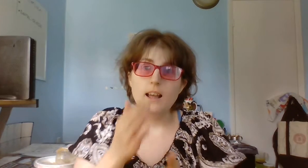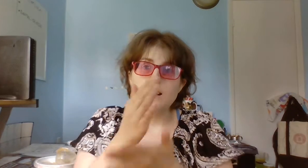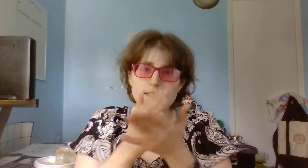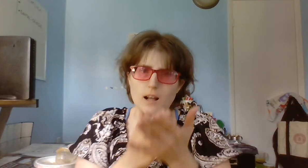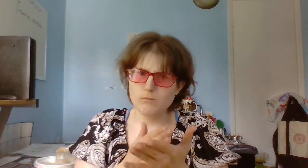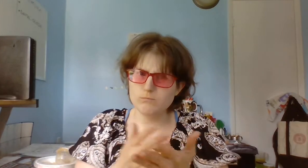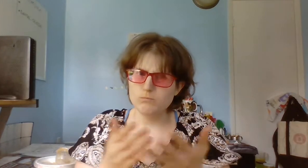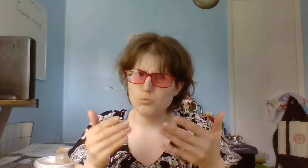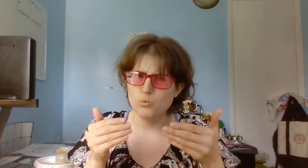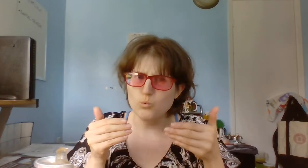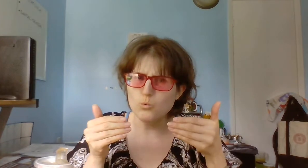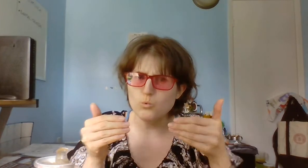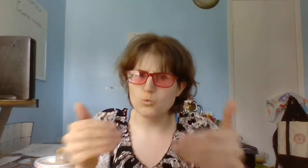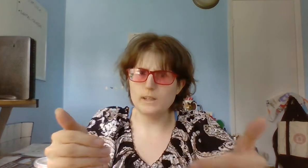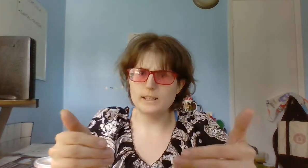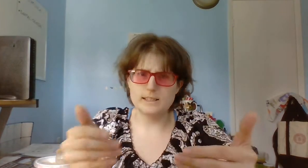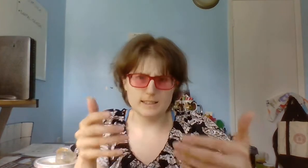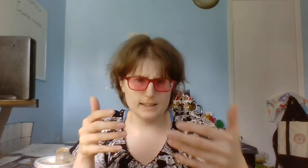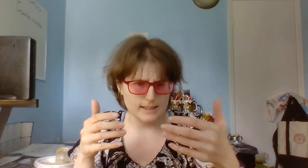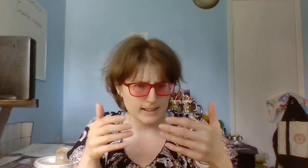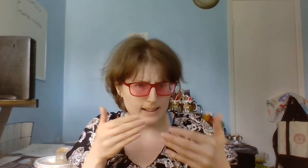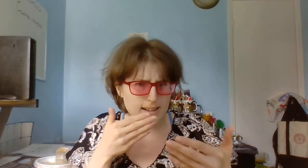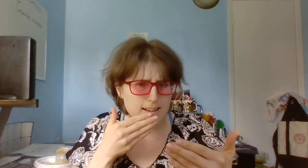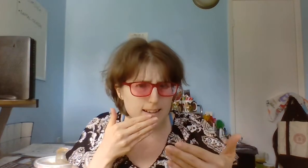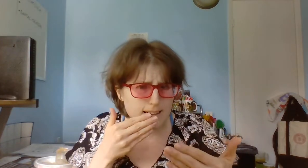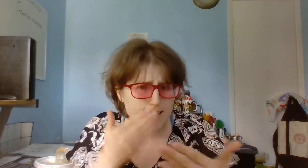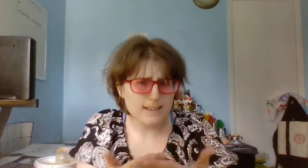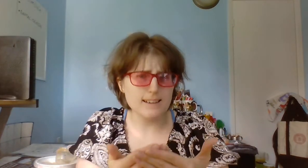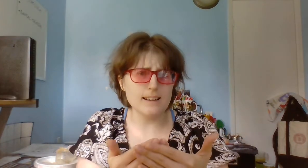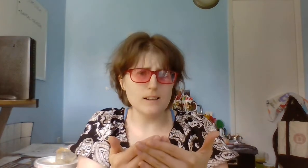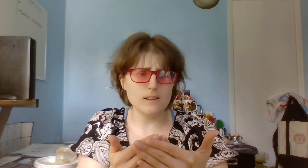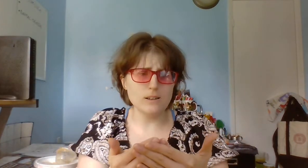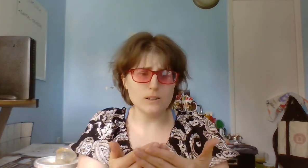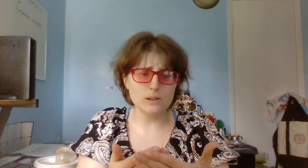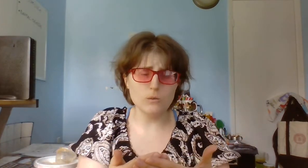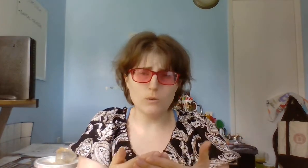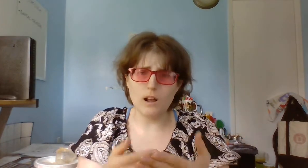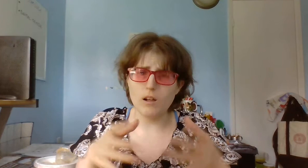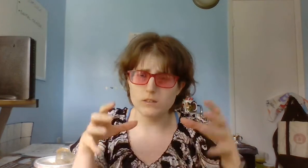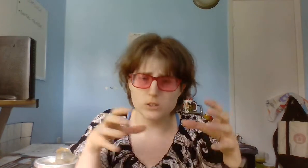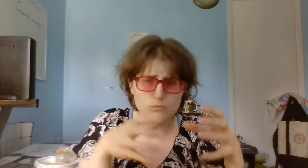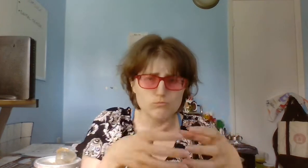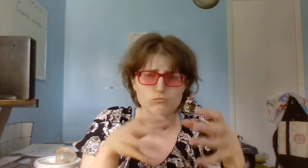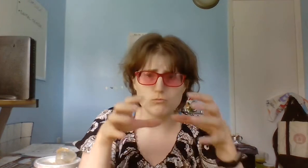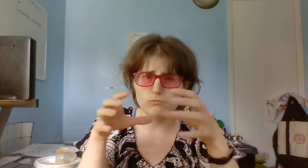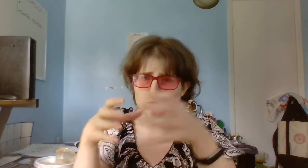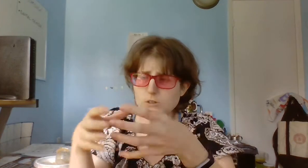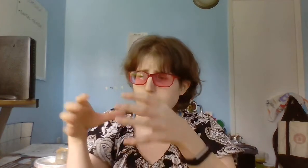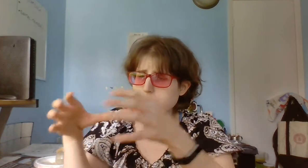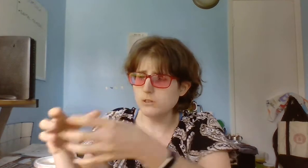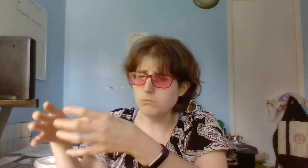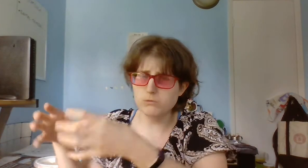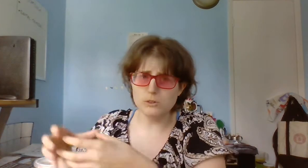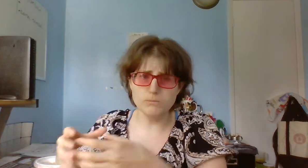Some, ooh, they just get along so well. Group, group, group,